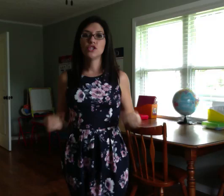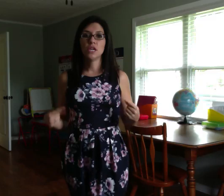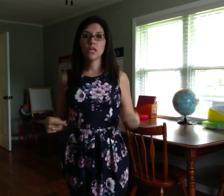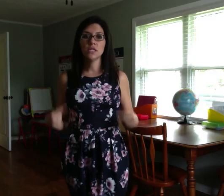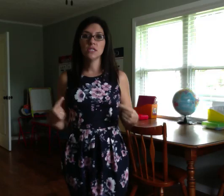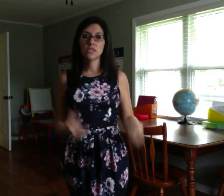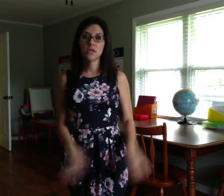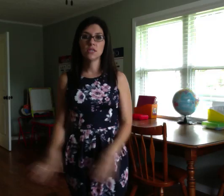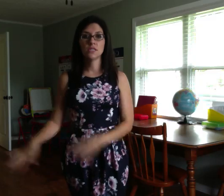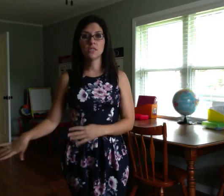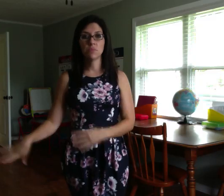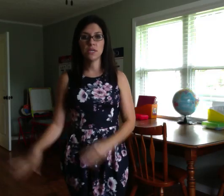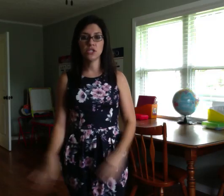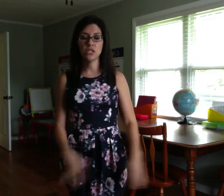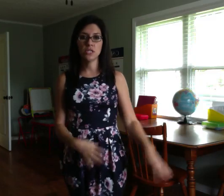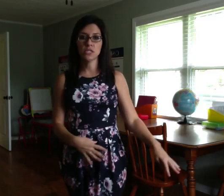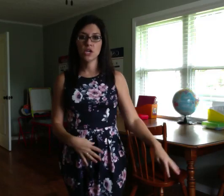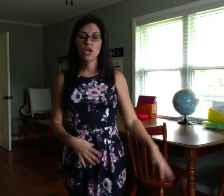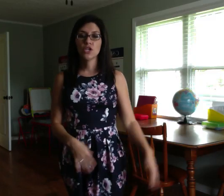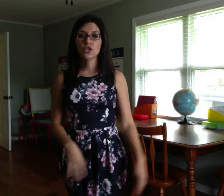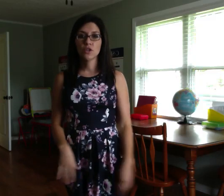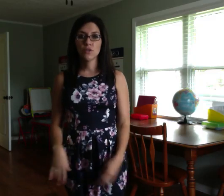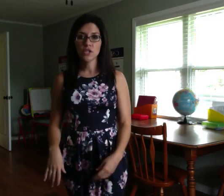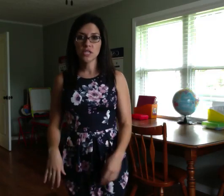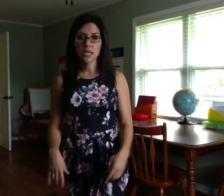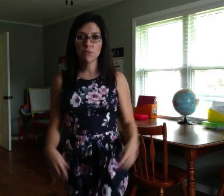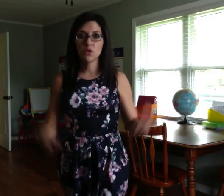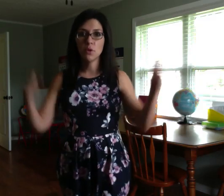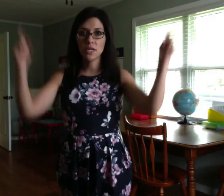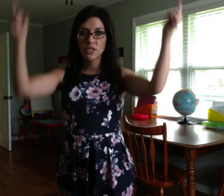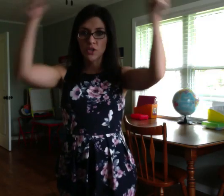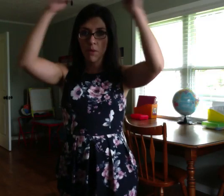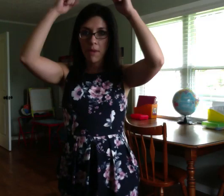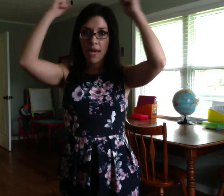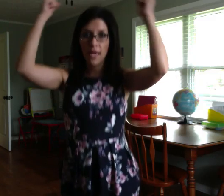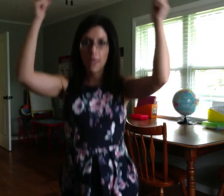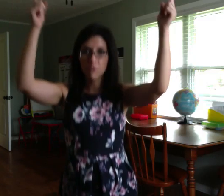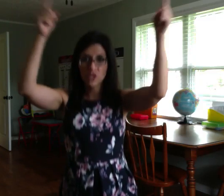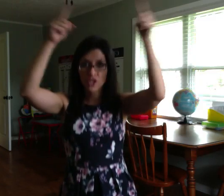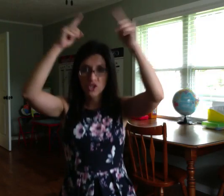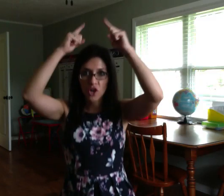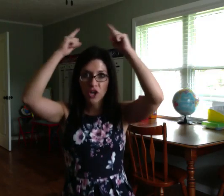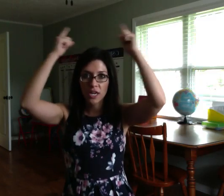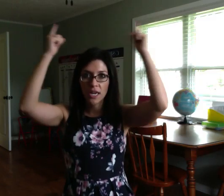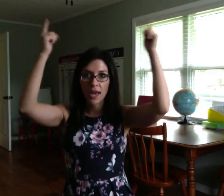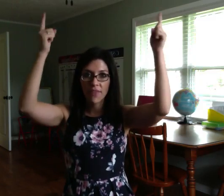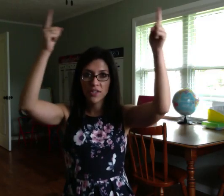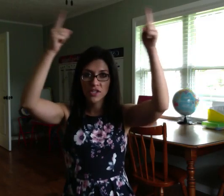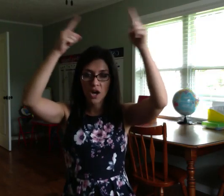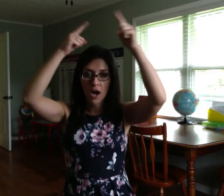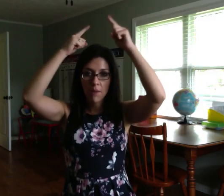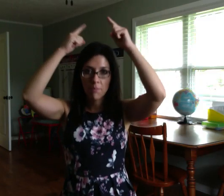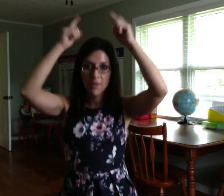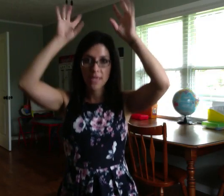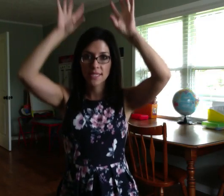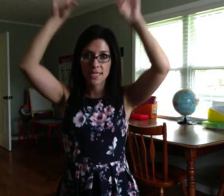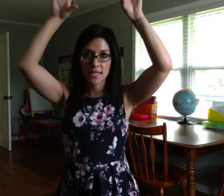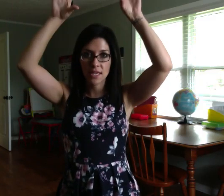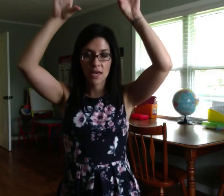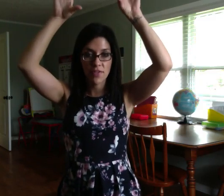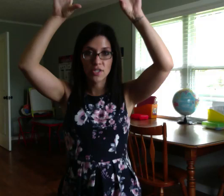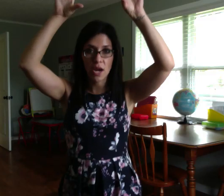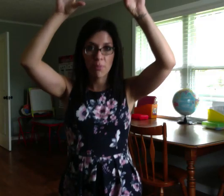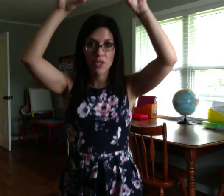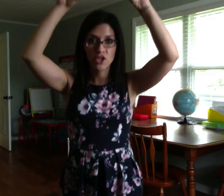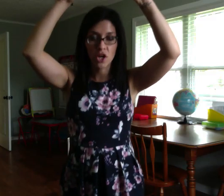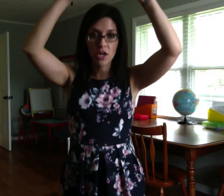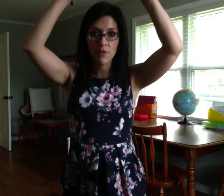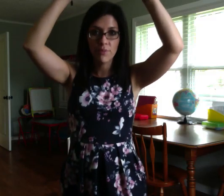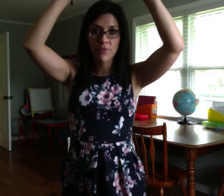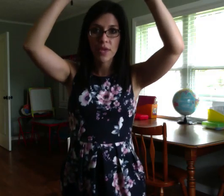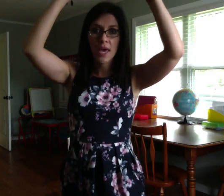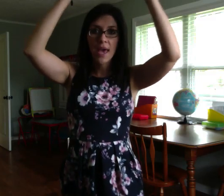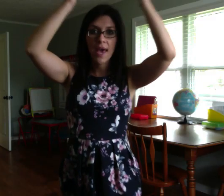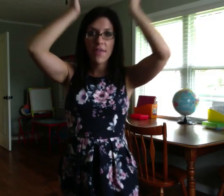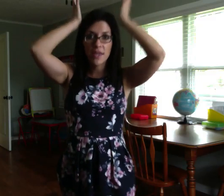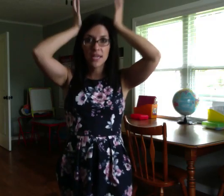genus, species. So, the first thing I'm doing is domain. I'm just starting at the top, because that's at the top of the chart, and then